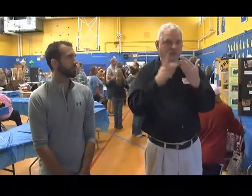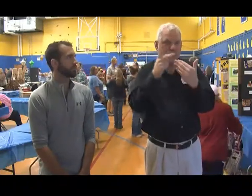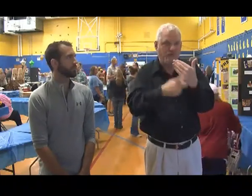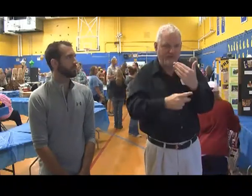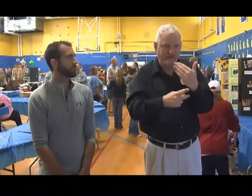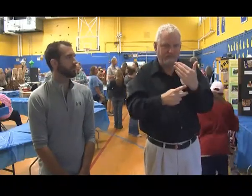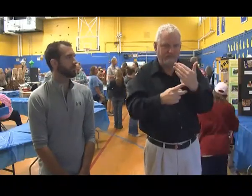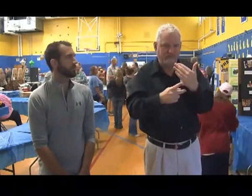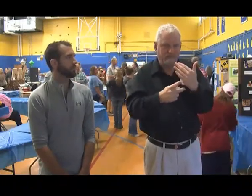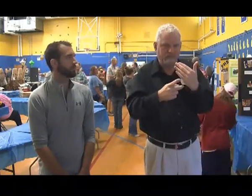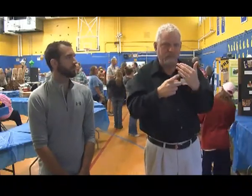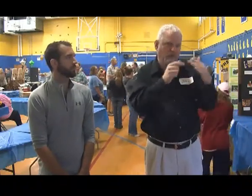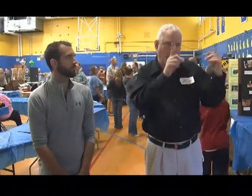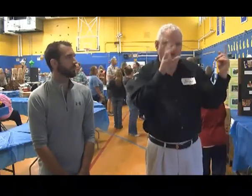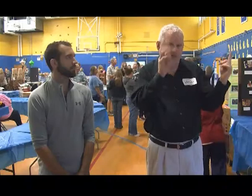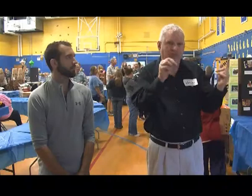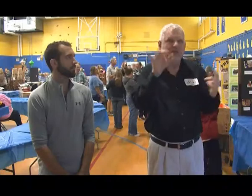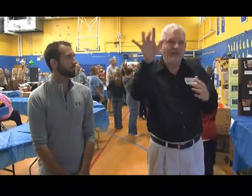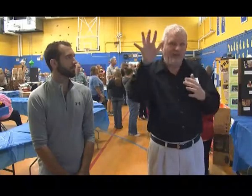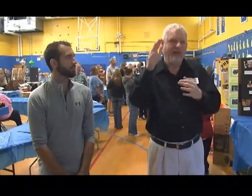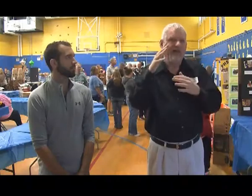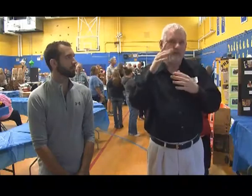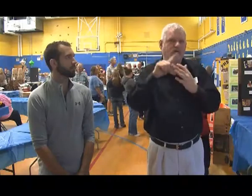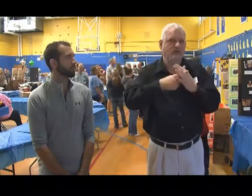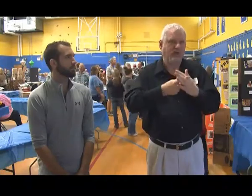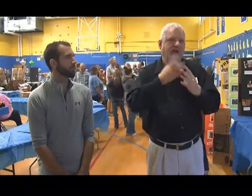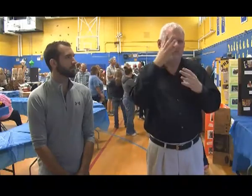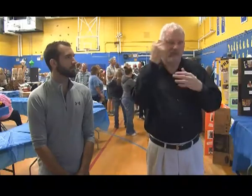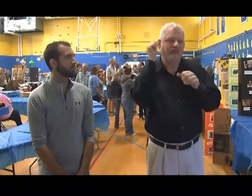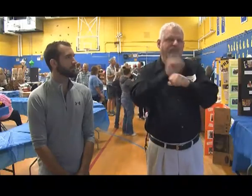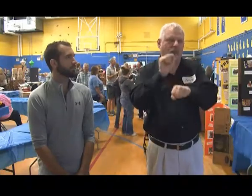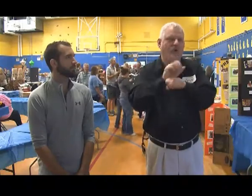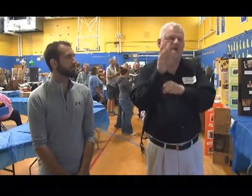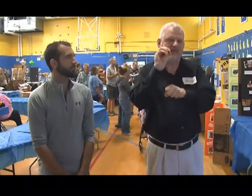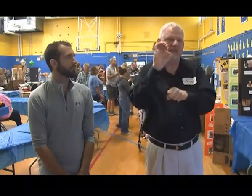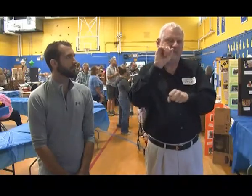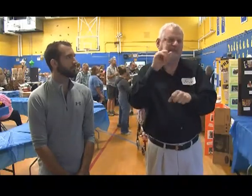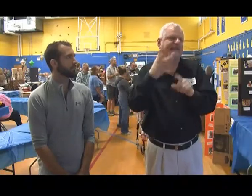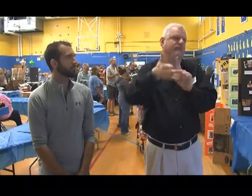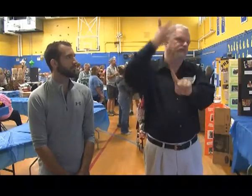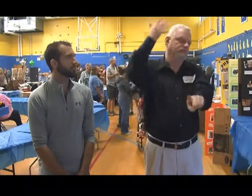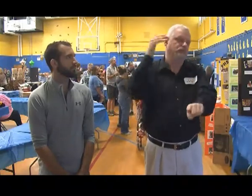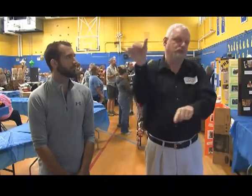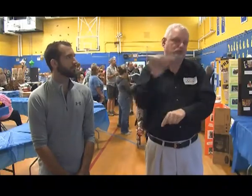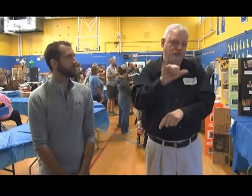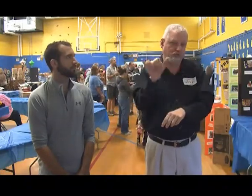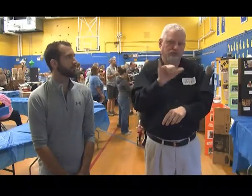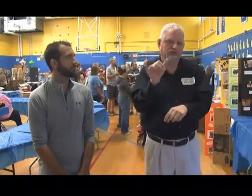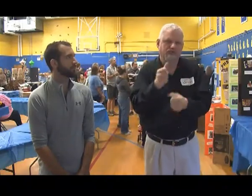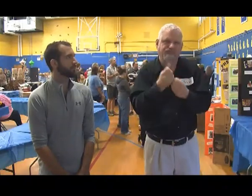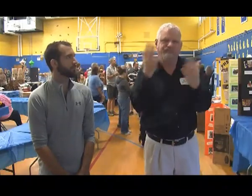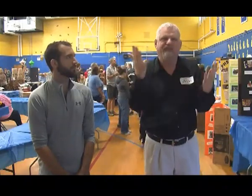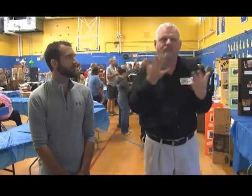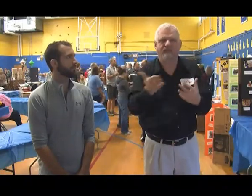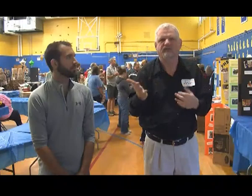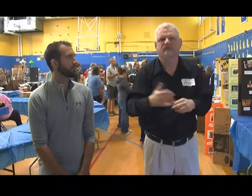We also have an equipment program. And that was started because of the work of the Maine Association of the Deaf.